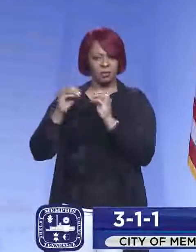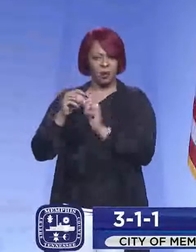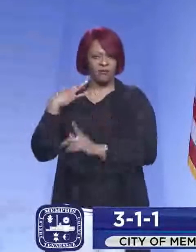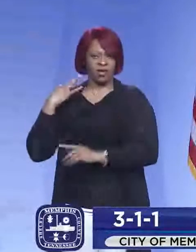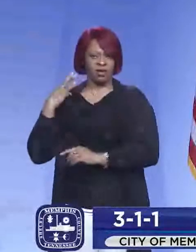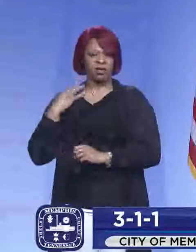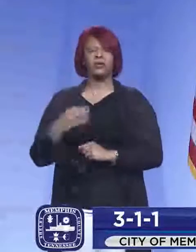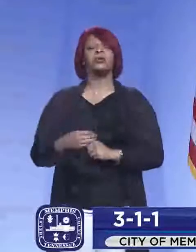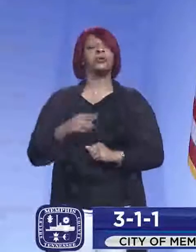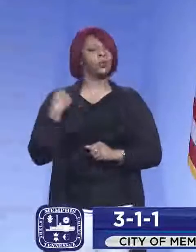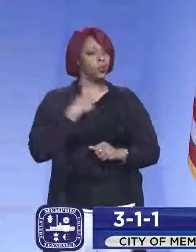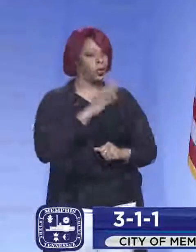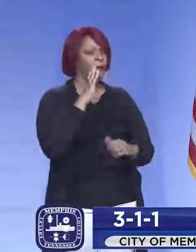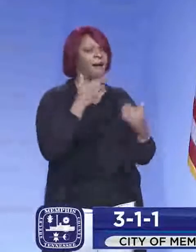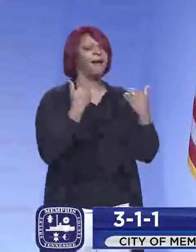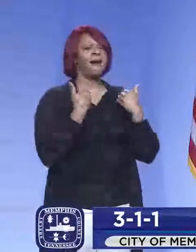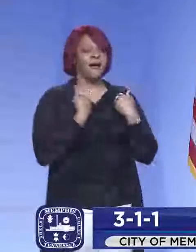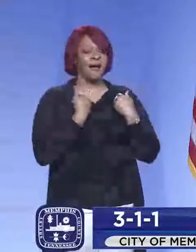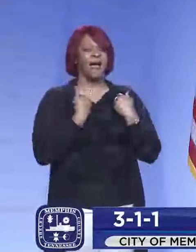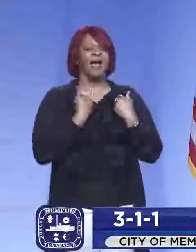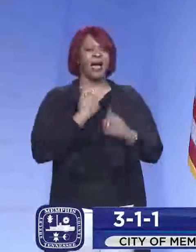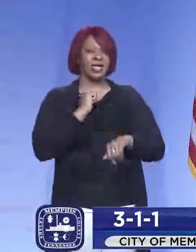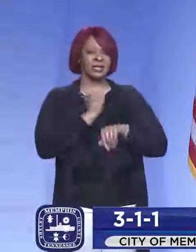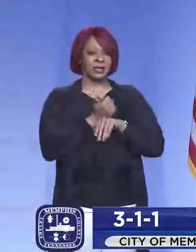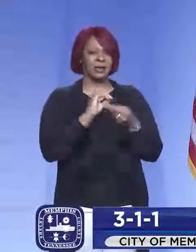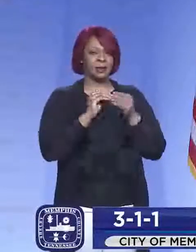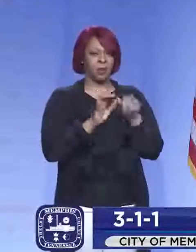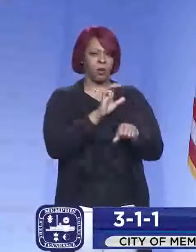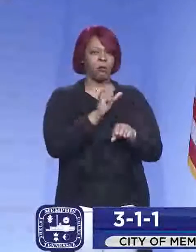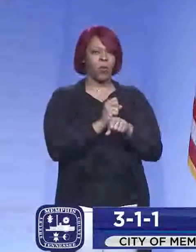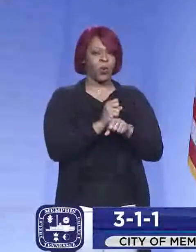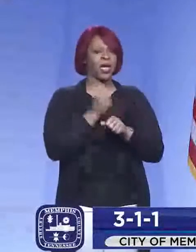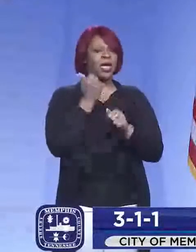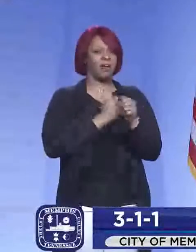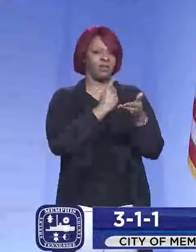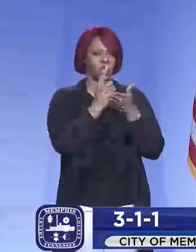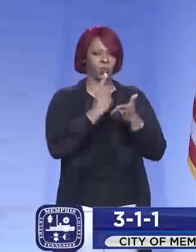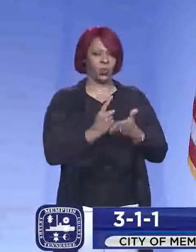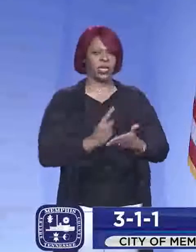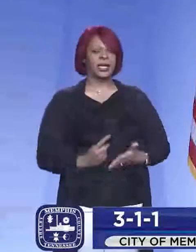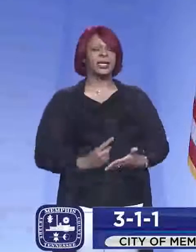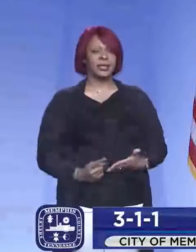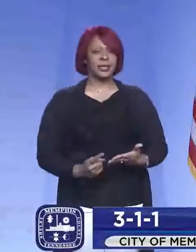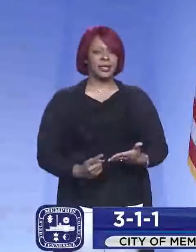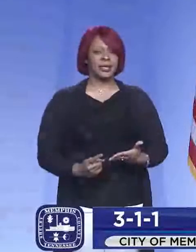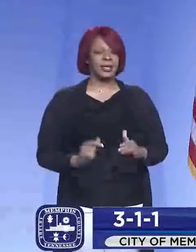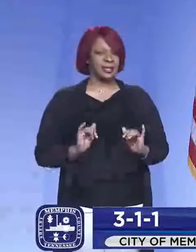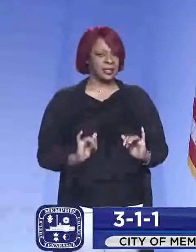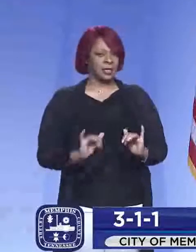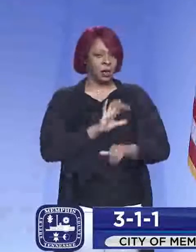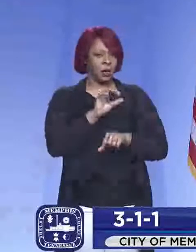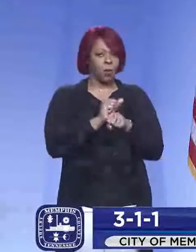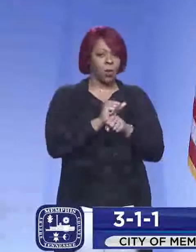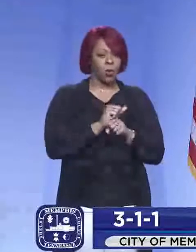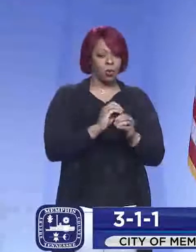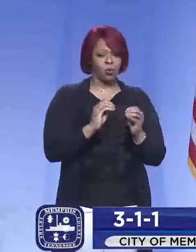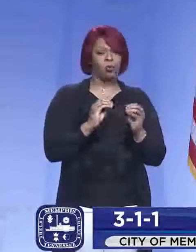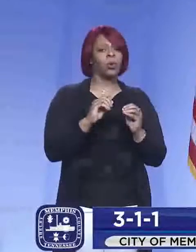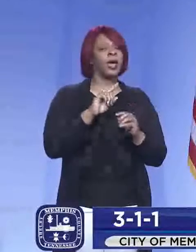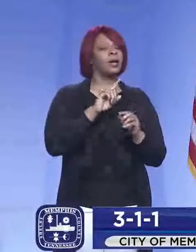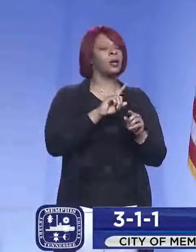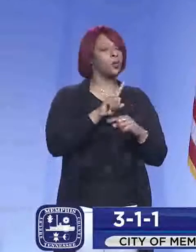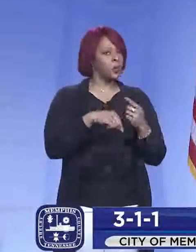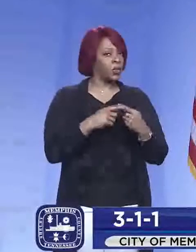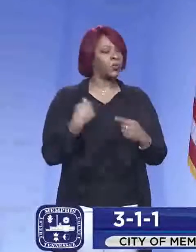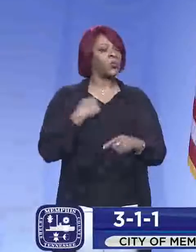Um, so we will have, um, a fixed number of appointments available every week, and, uh, as those appointments become available, as we,